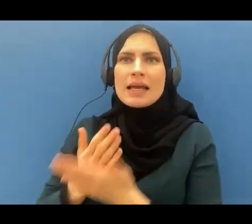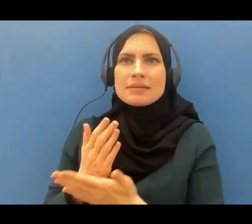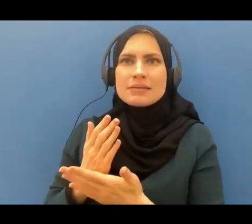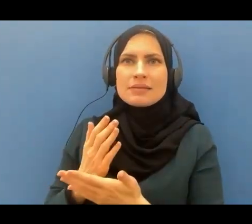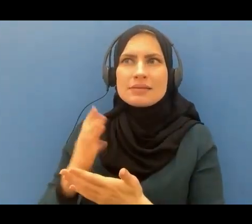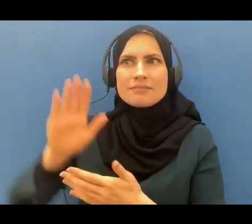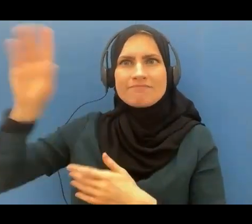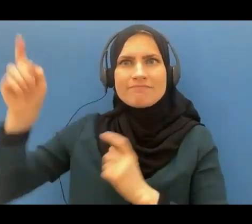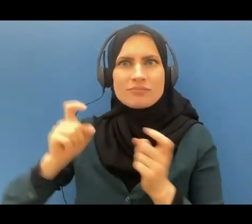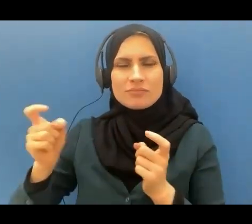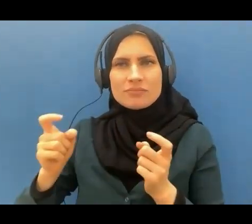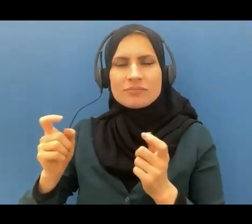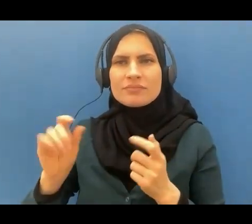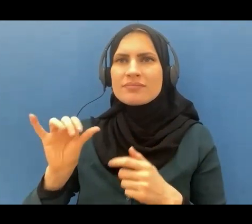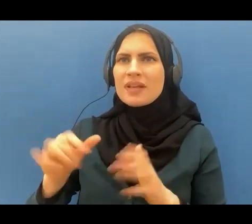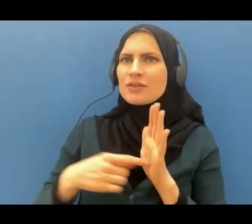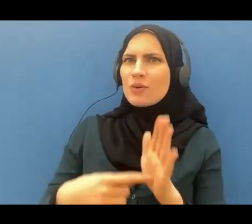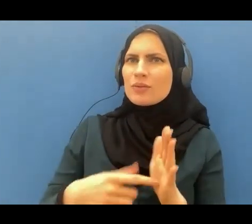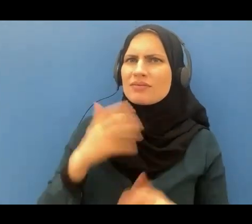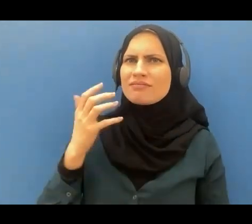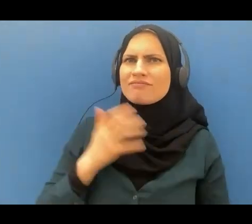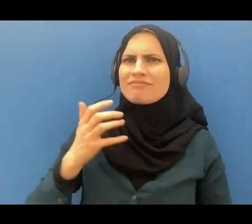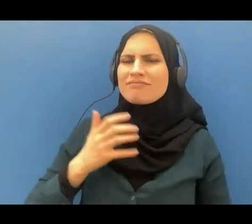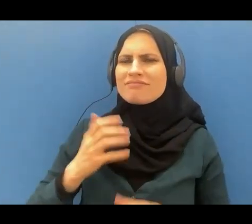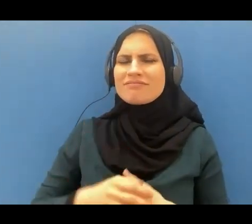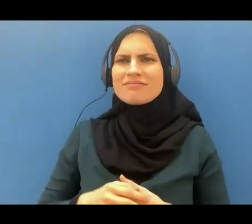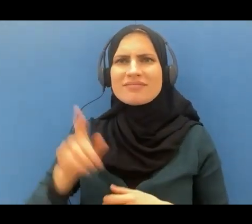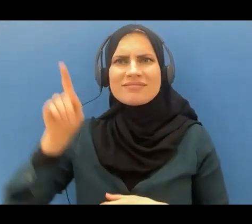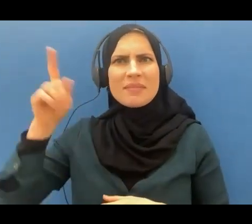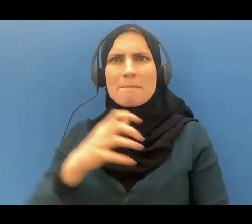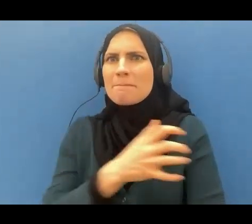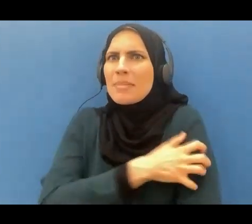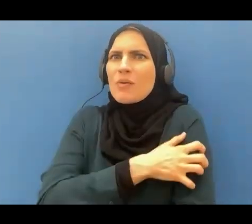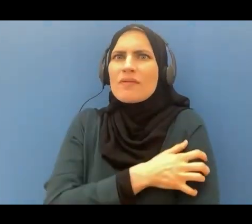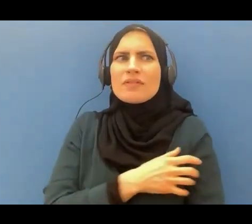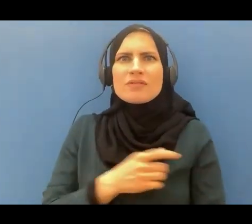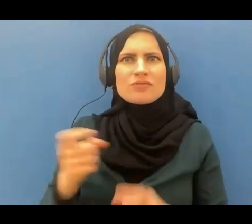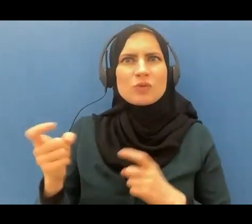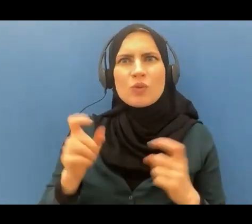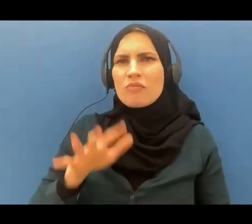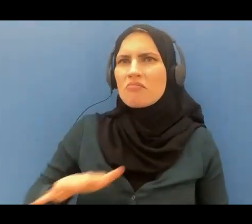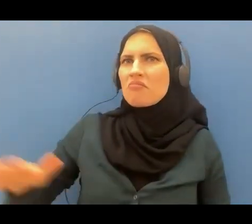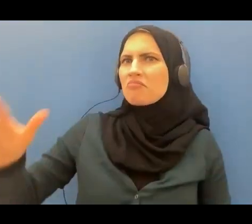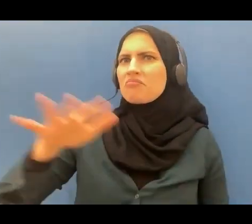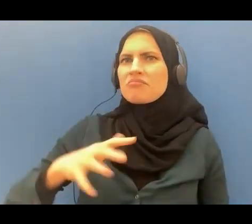that shows how much power he has how much control he has and how